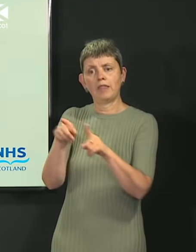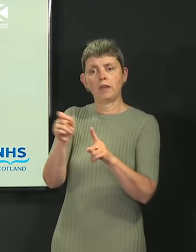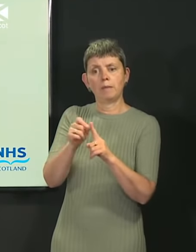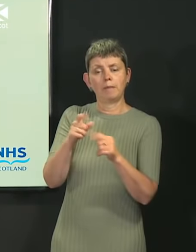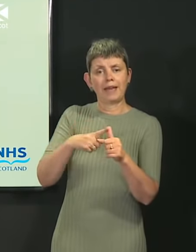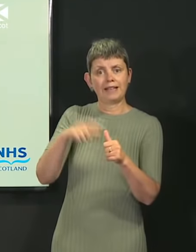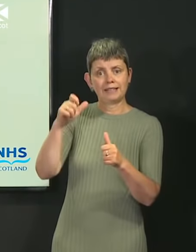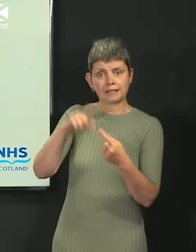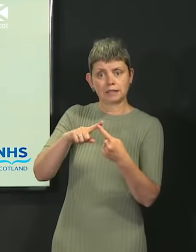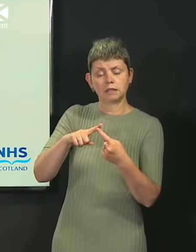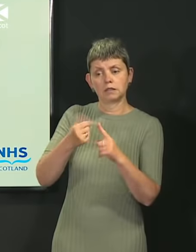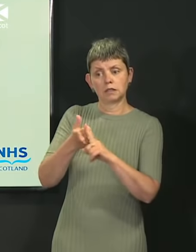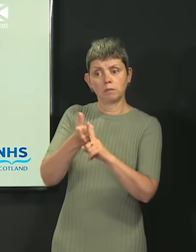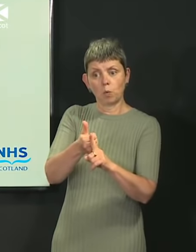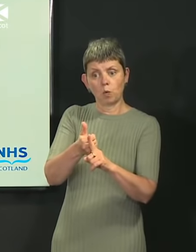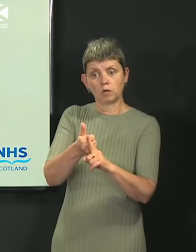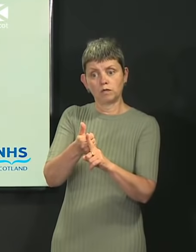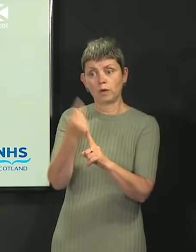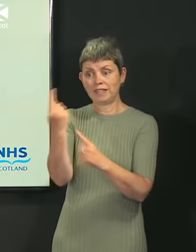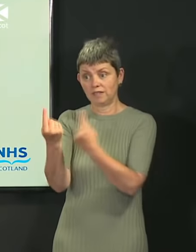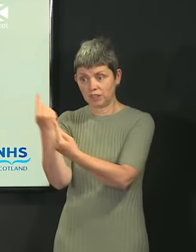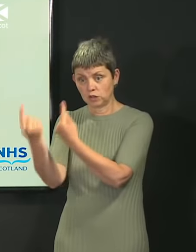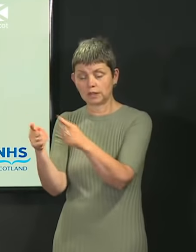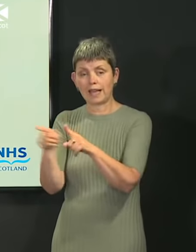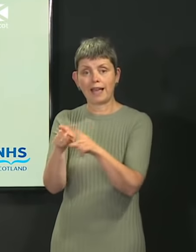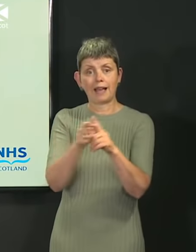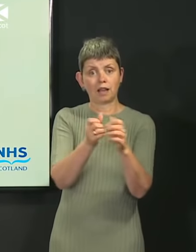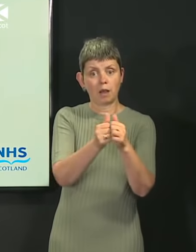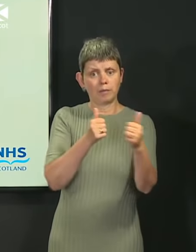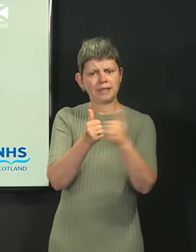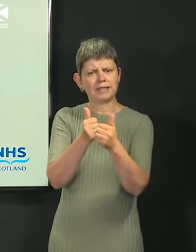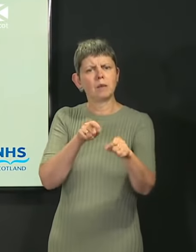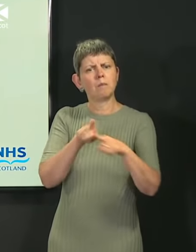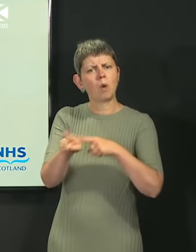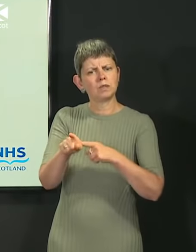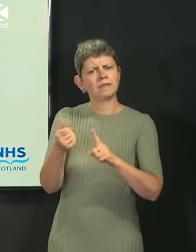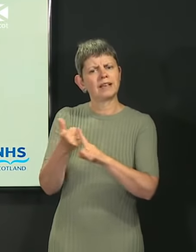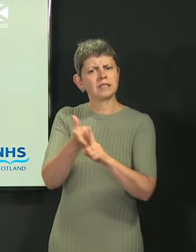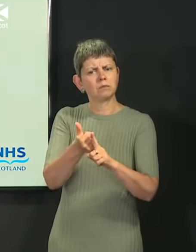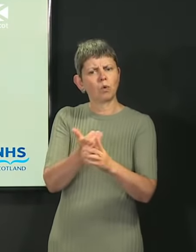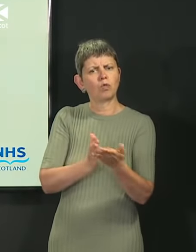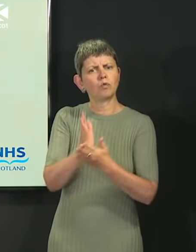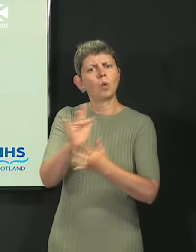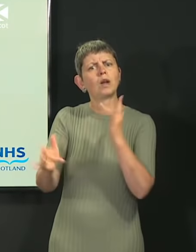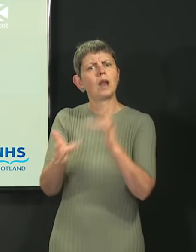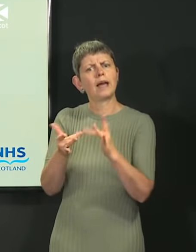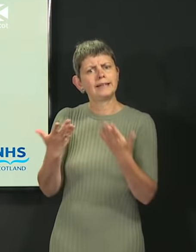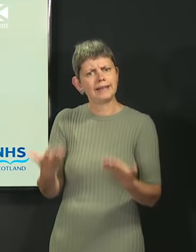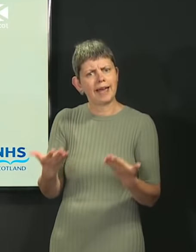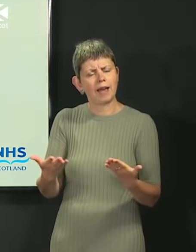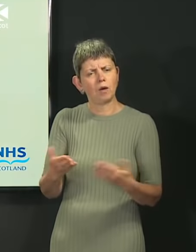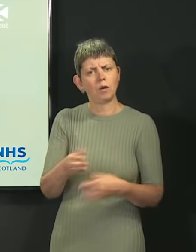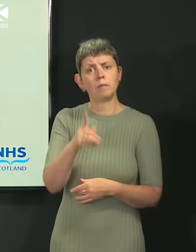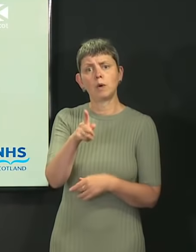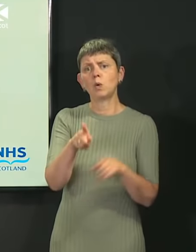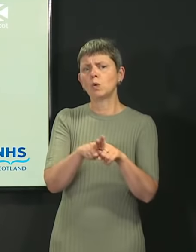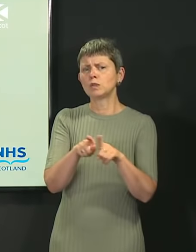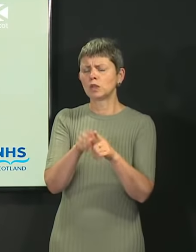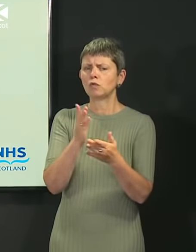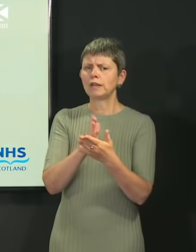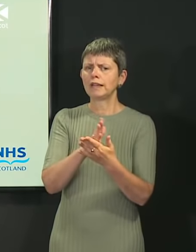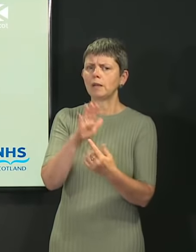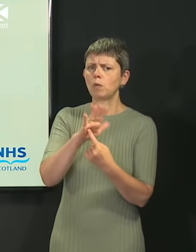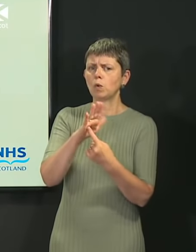now increasingly gone online, because clearly that is the delivery of a lot of the support and advice. But the most important thing is to think about the future and